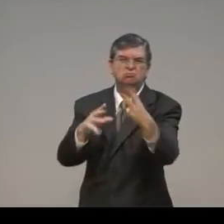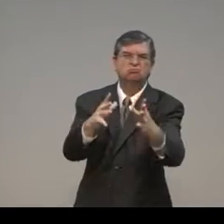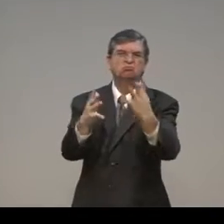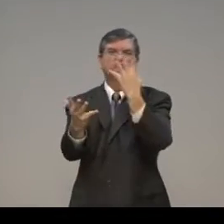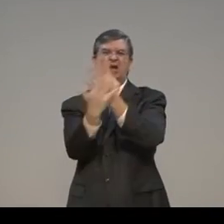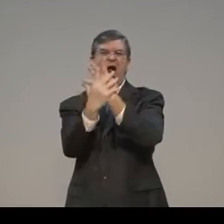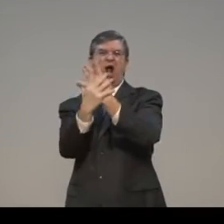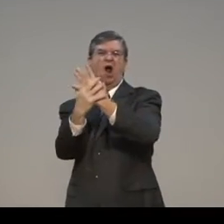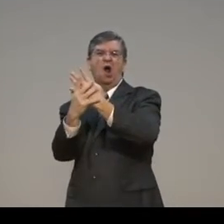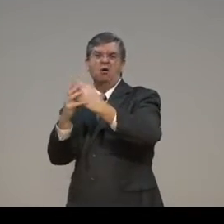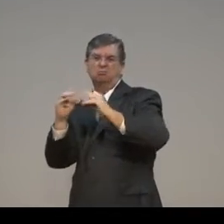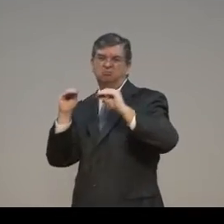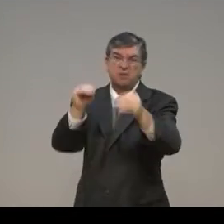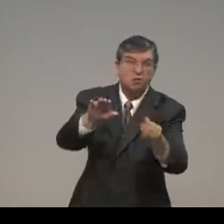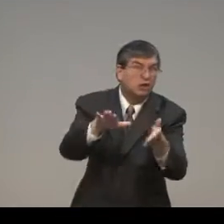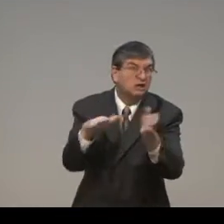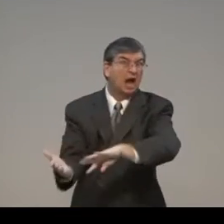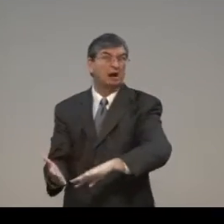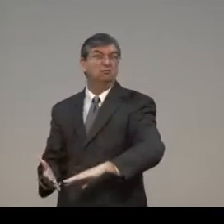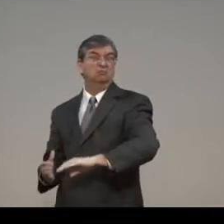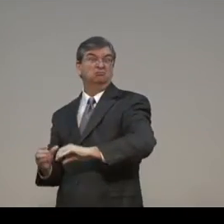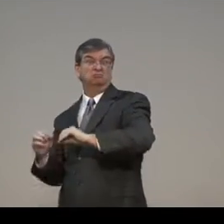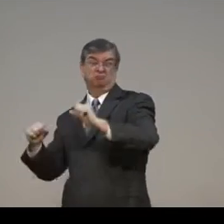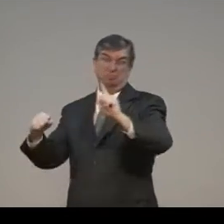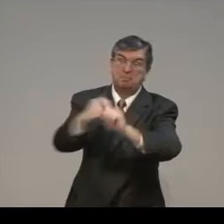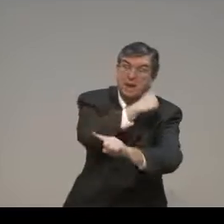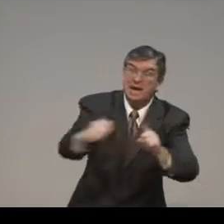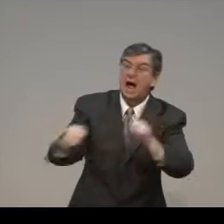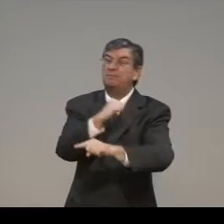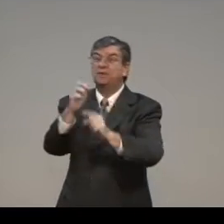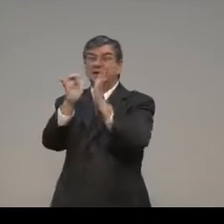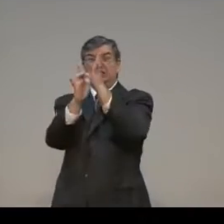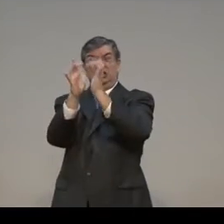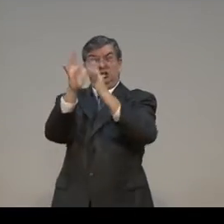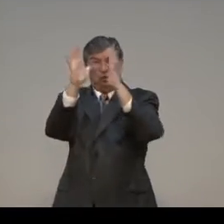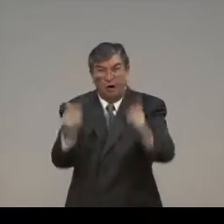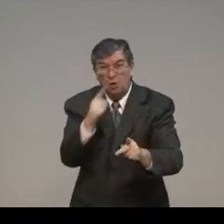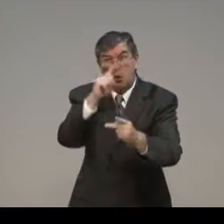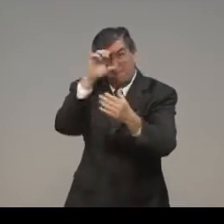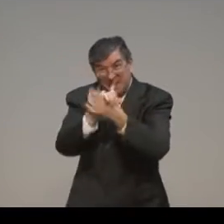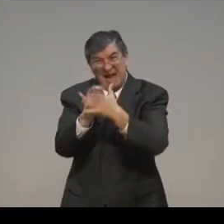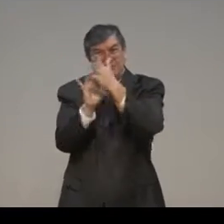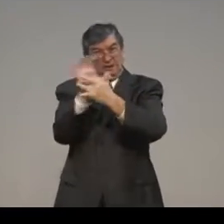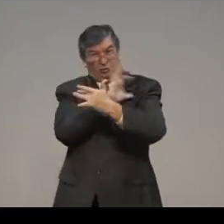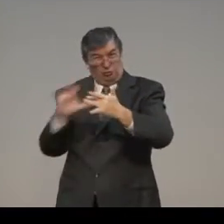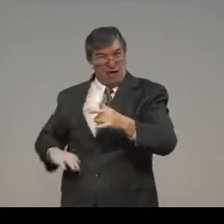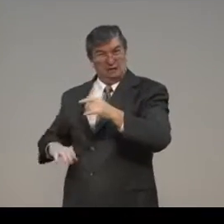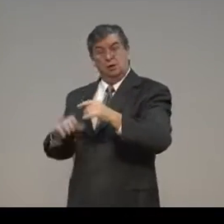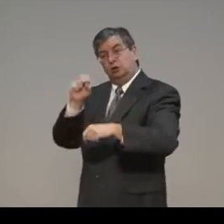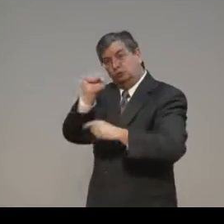intellectually knowing what's right, versus being mean the person